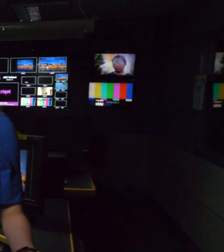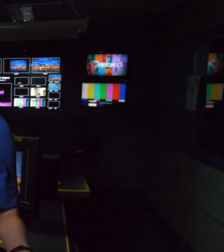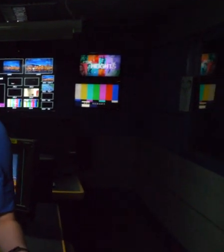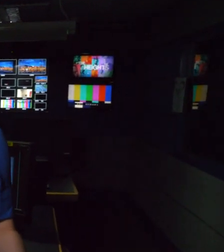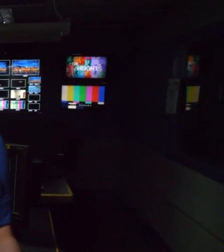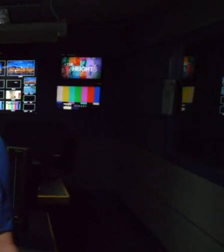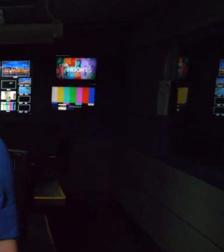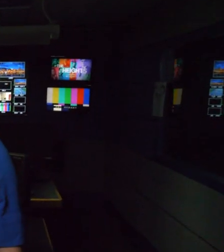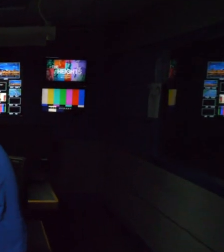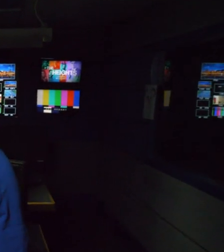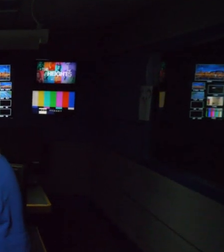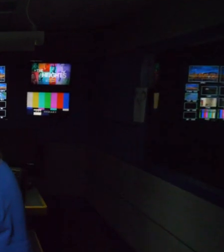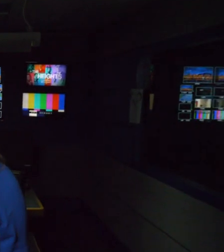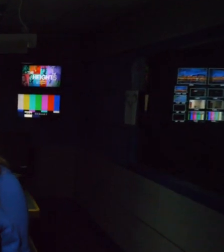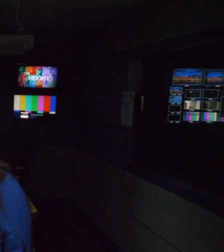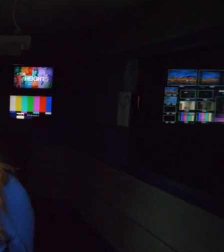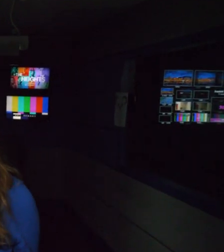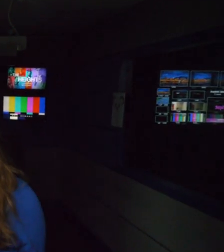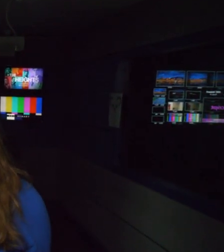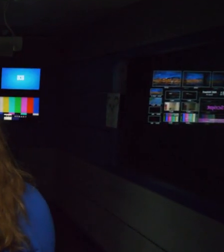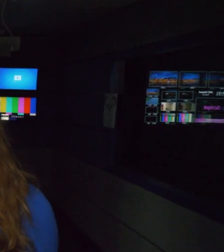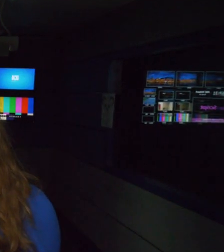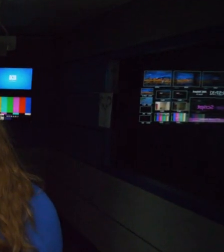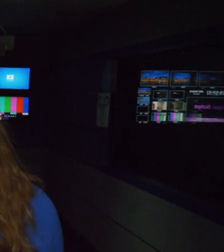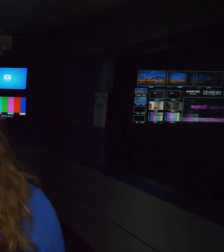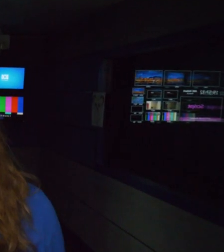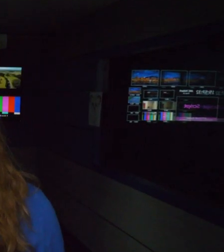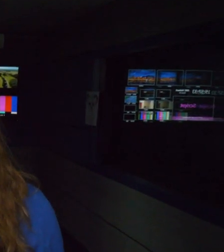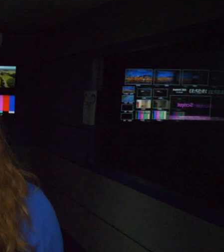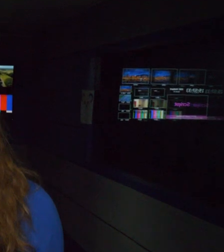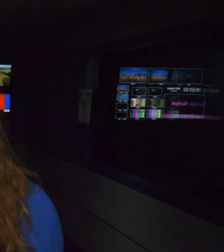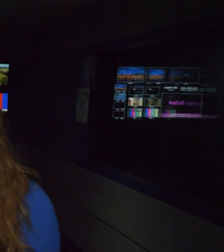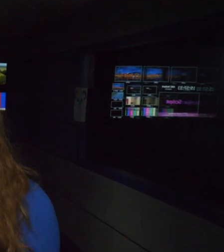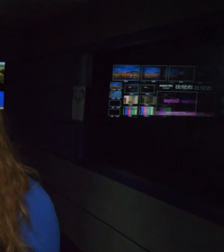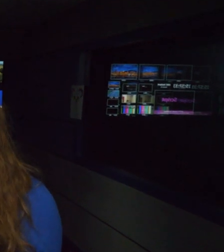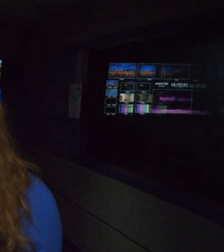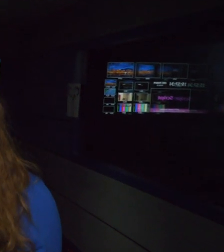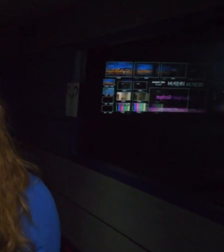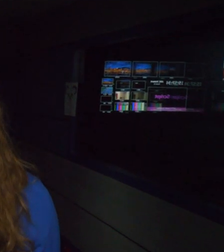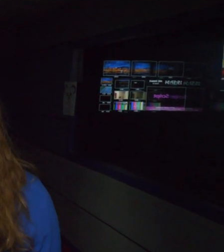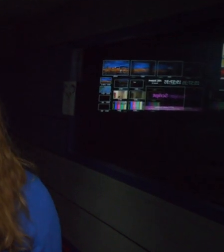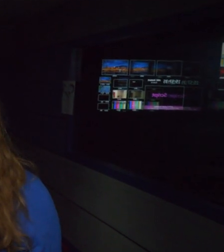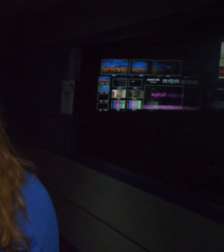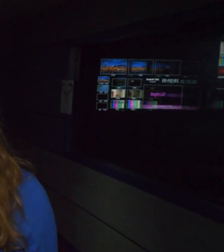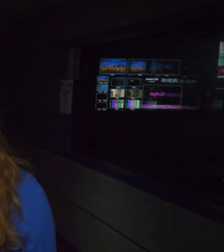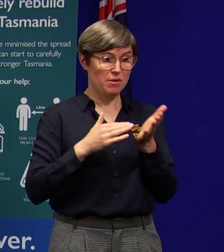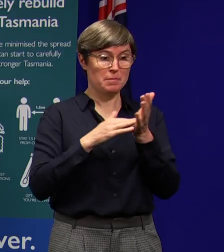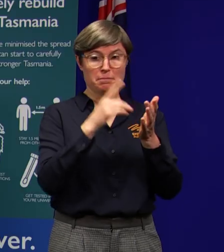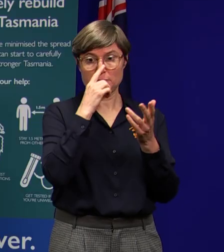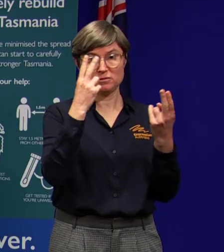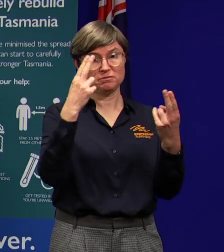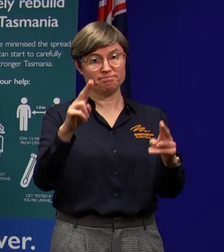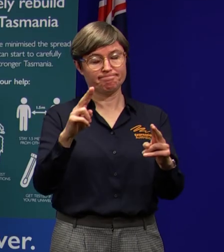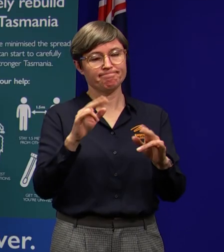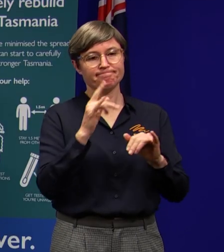of coronavirus in the state, the Premier says we need to remain vigilant and we need to make sure we have the power to react to an outbreak. We